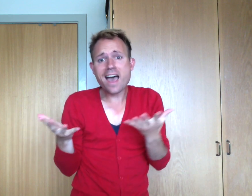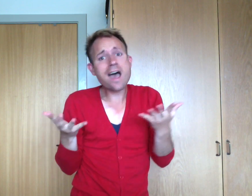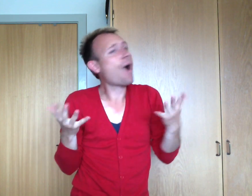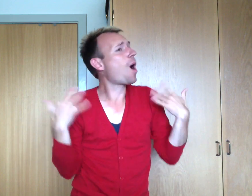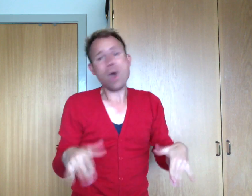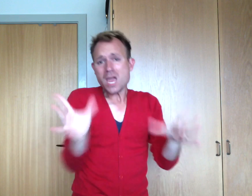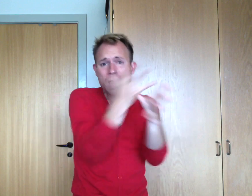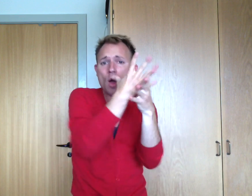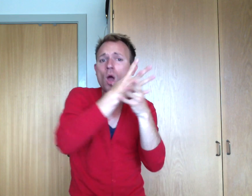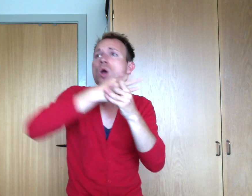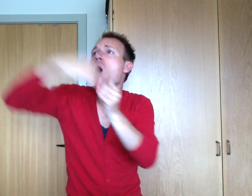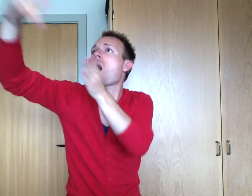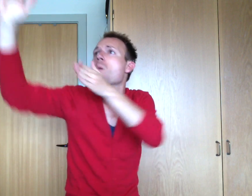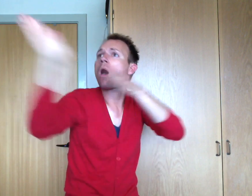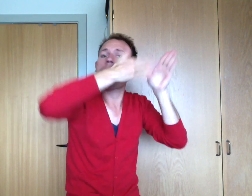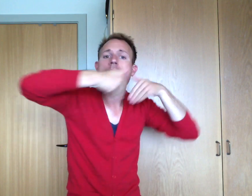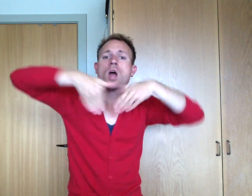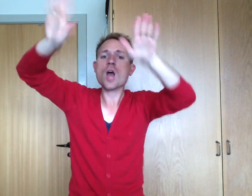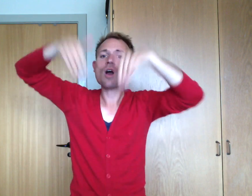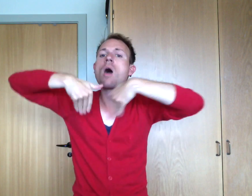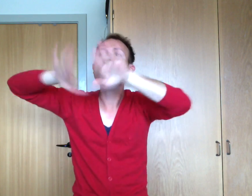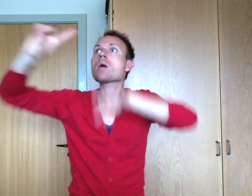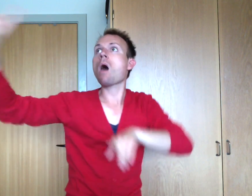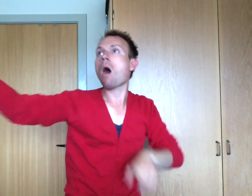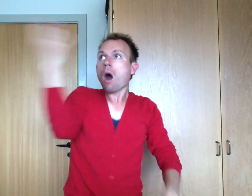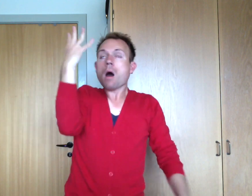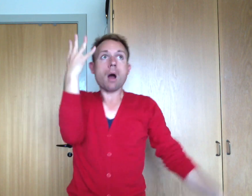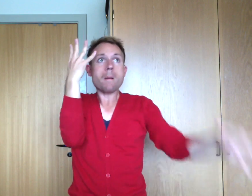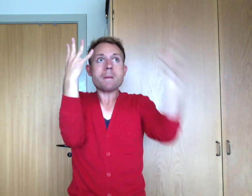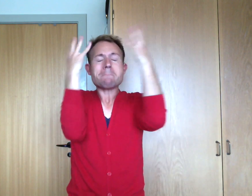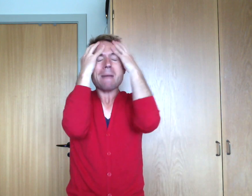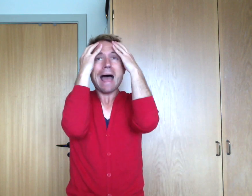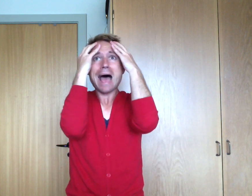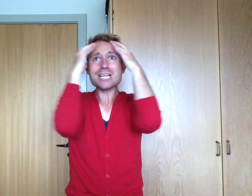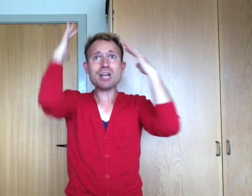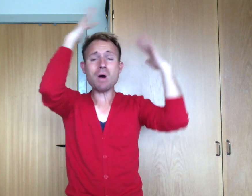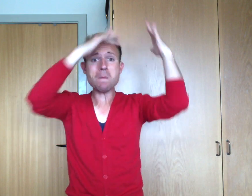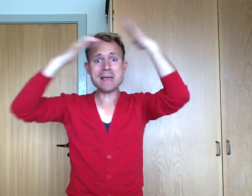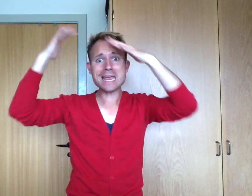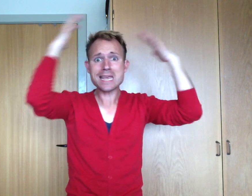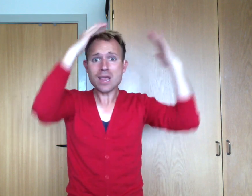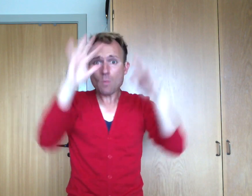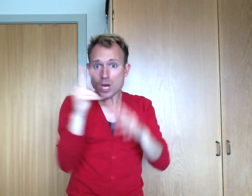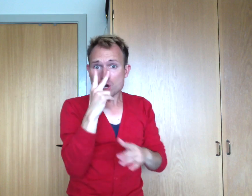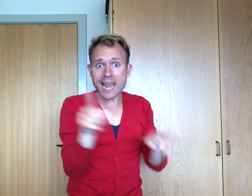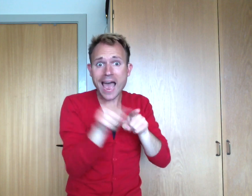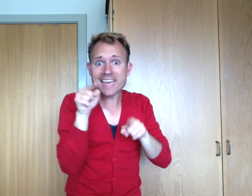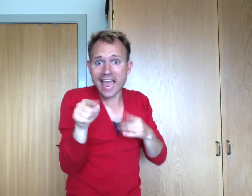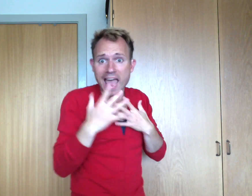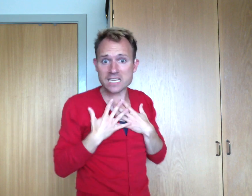You were swimming with the wind But it's all coming back to me When you see me like this